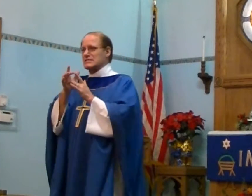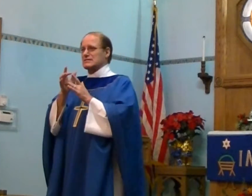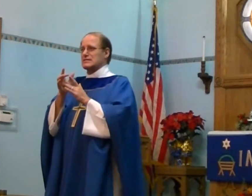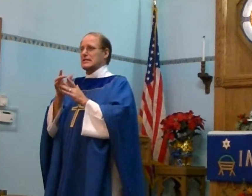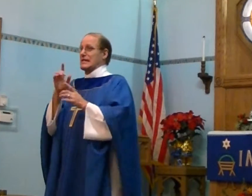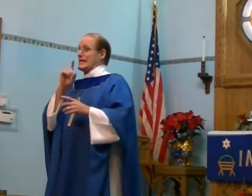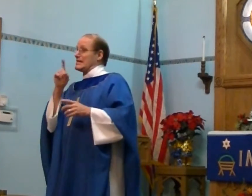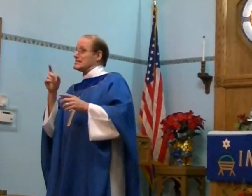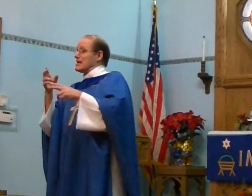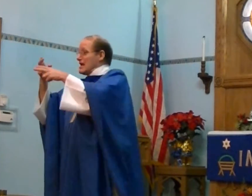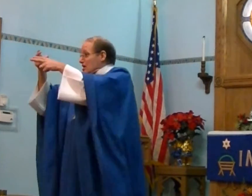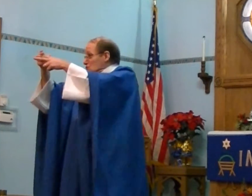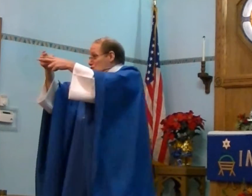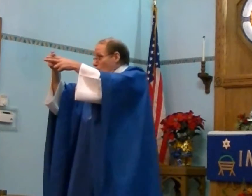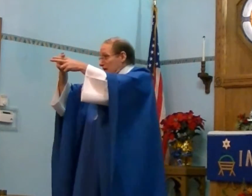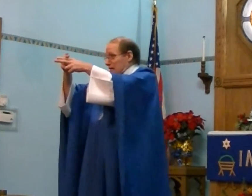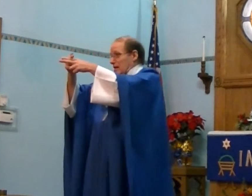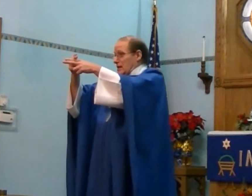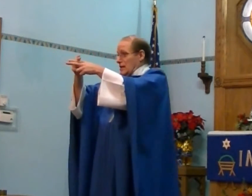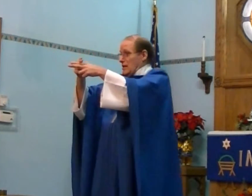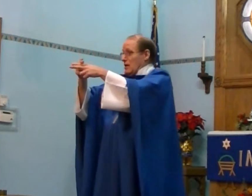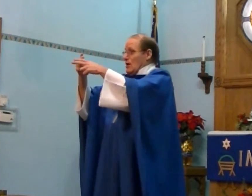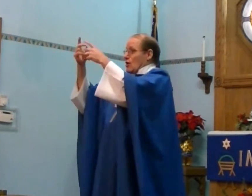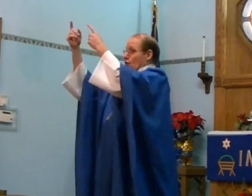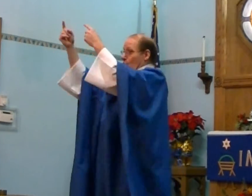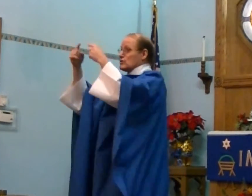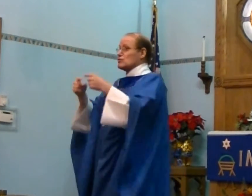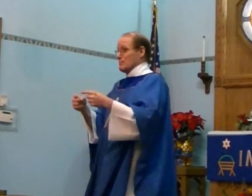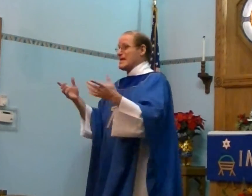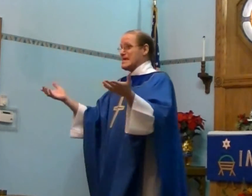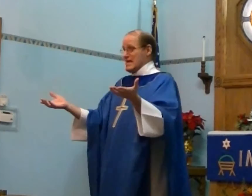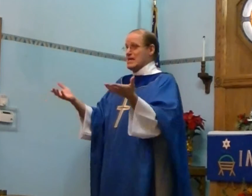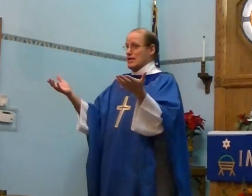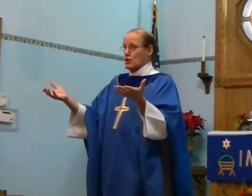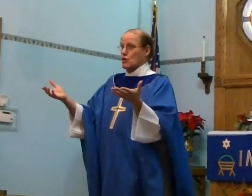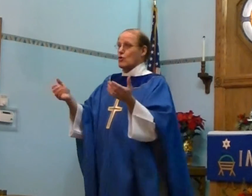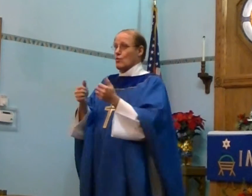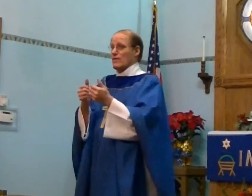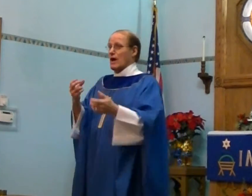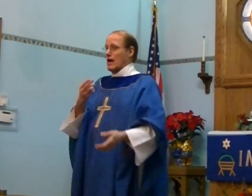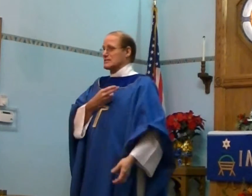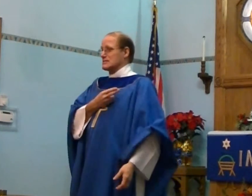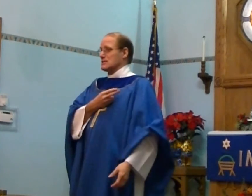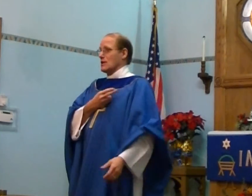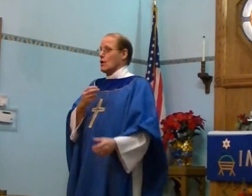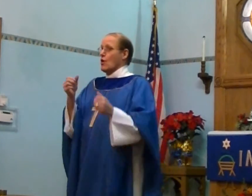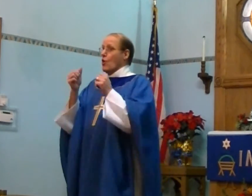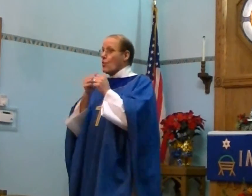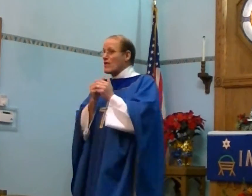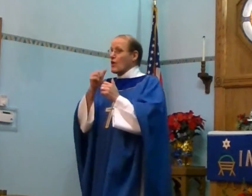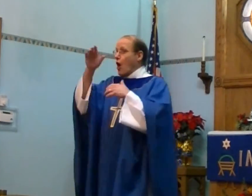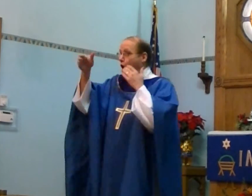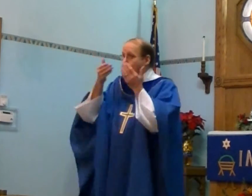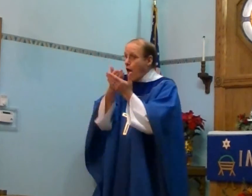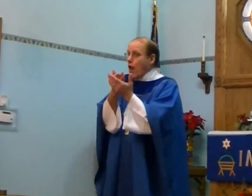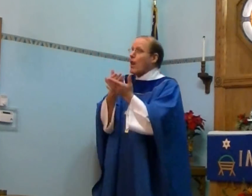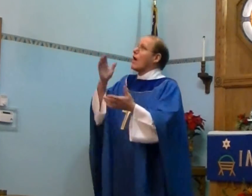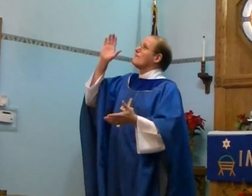is shortly going to be here with us with all of